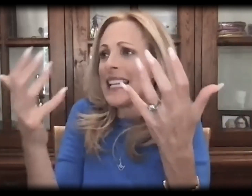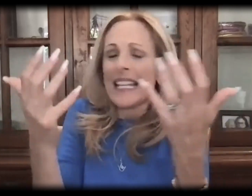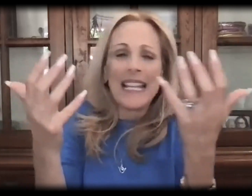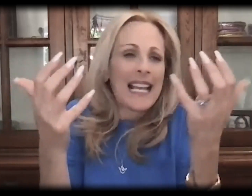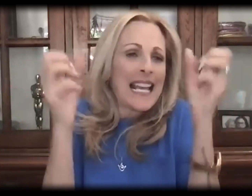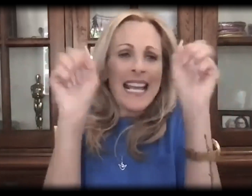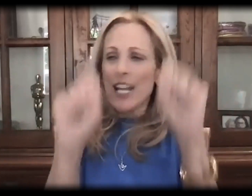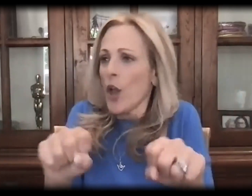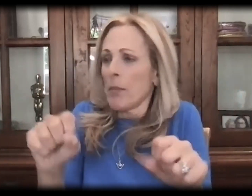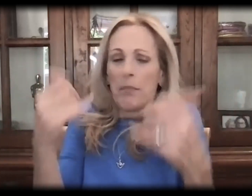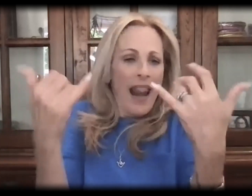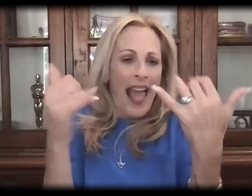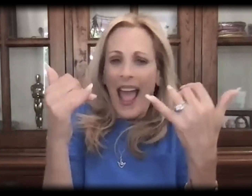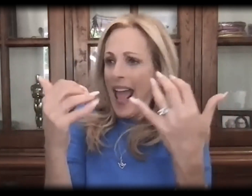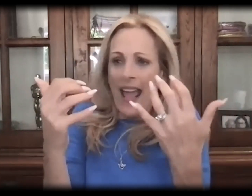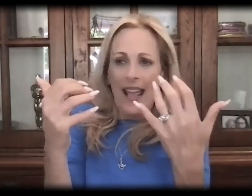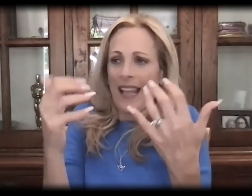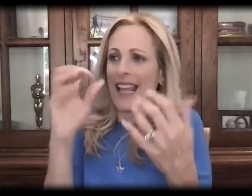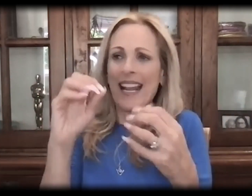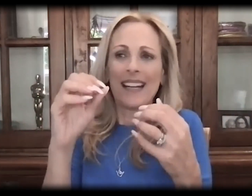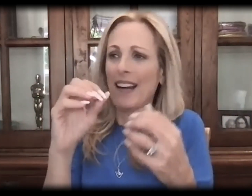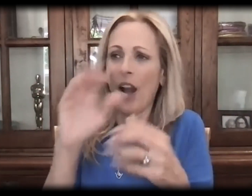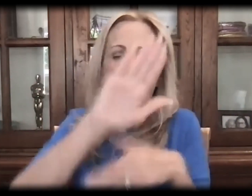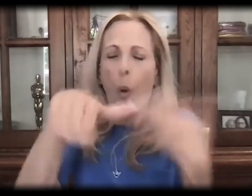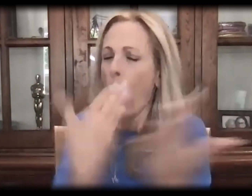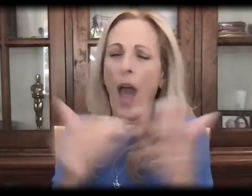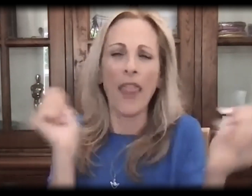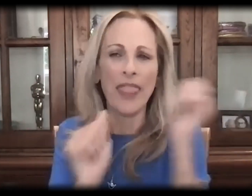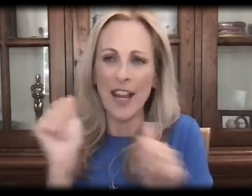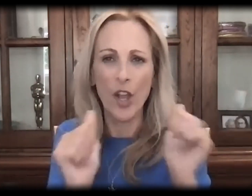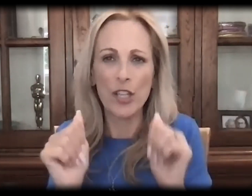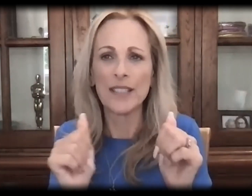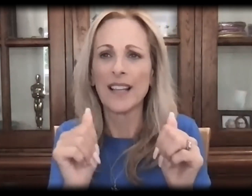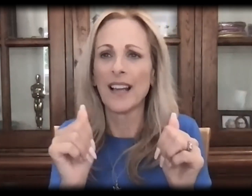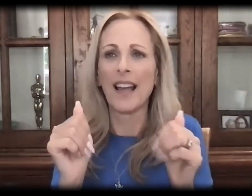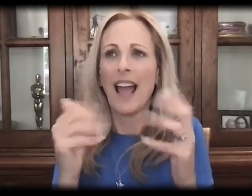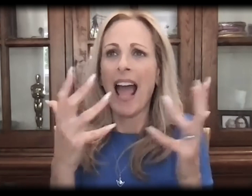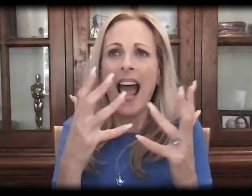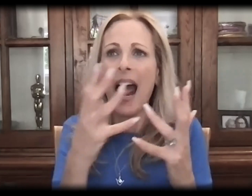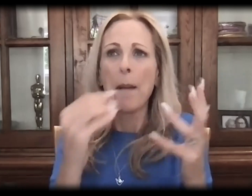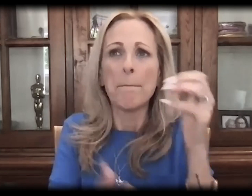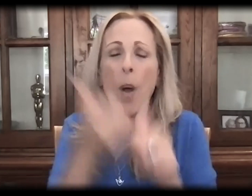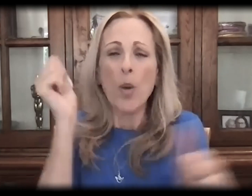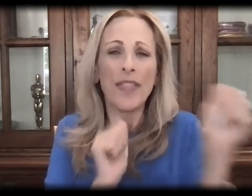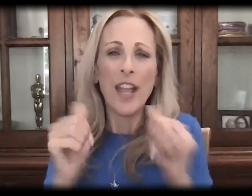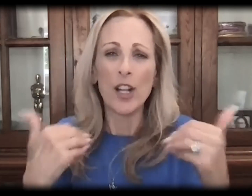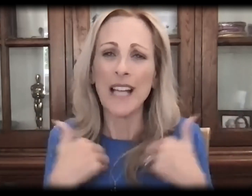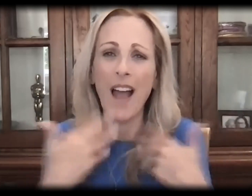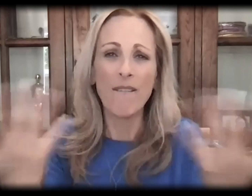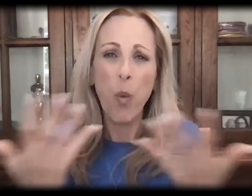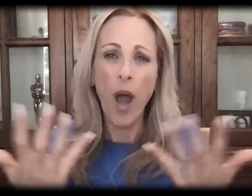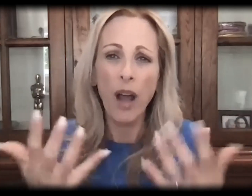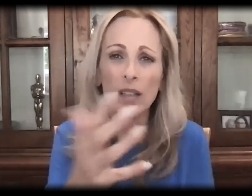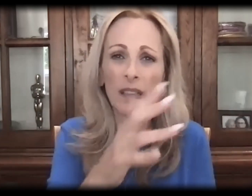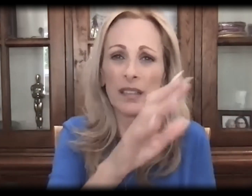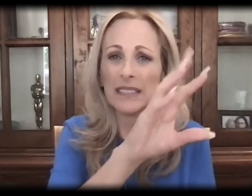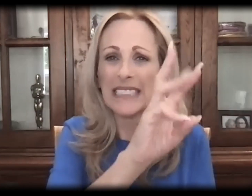You know, it's, it's, you could, you could do it in theatres and most theatres have the